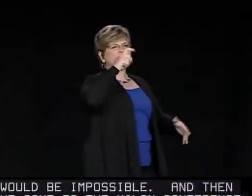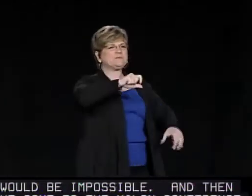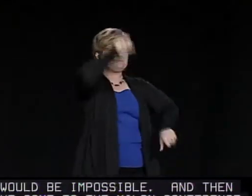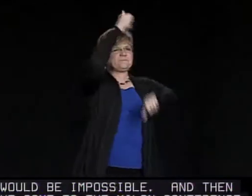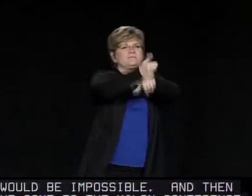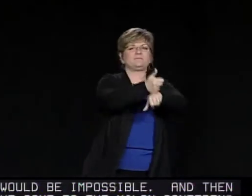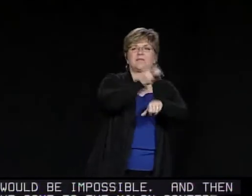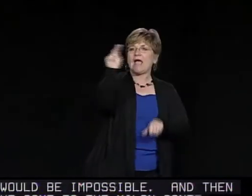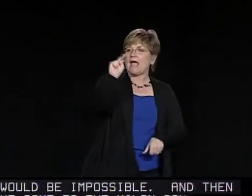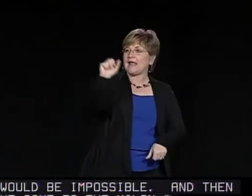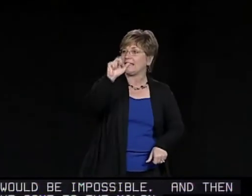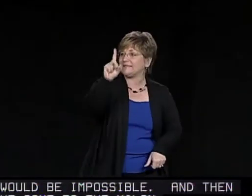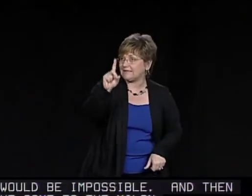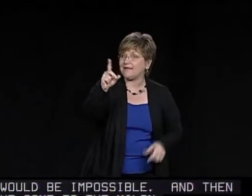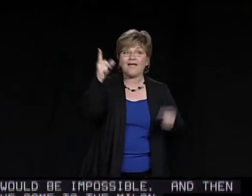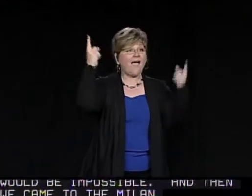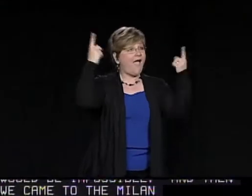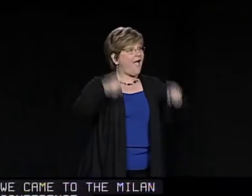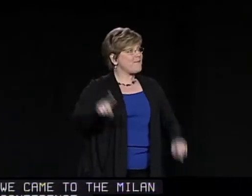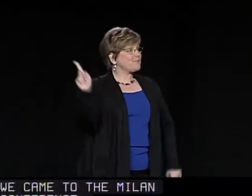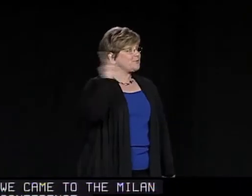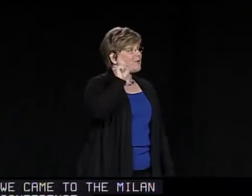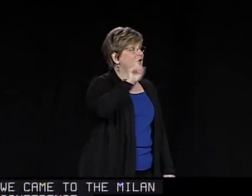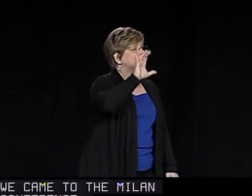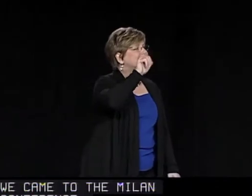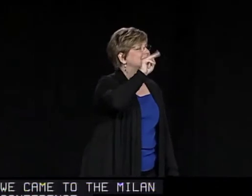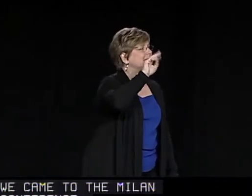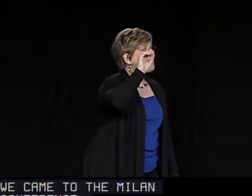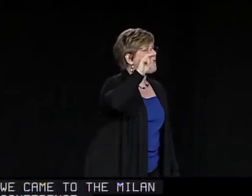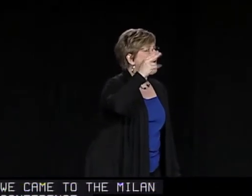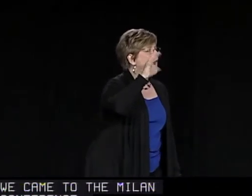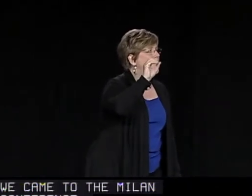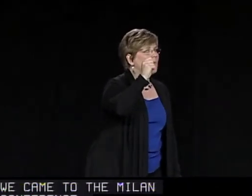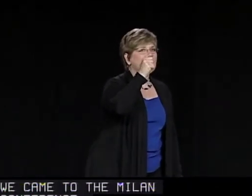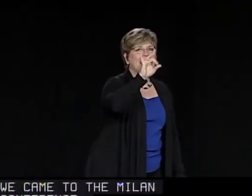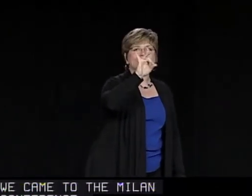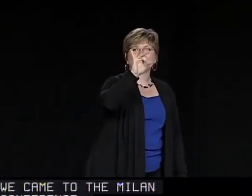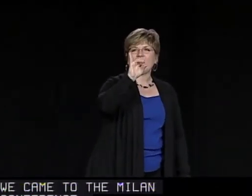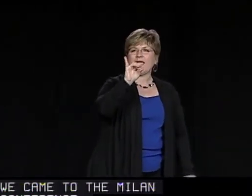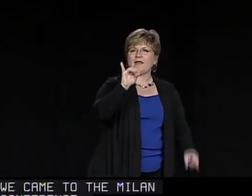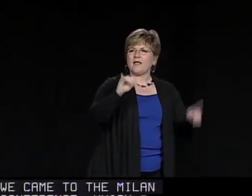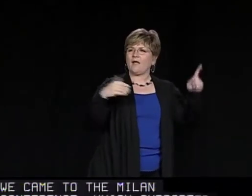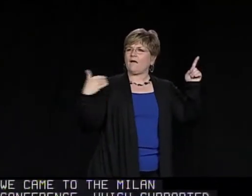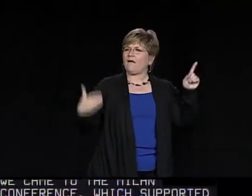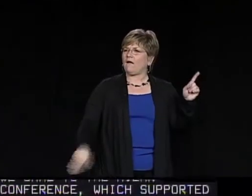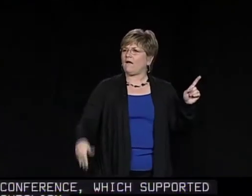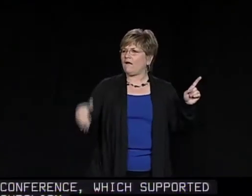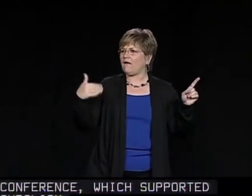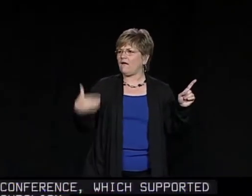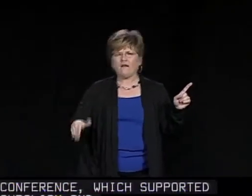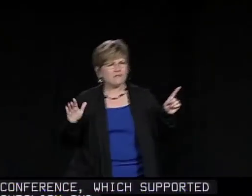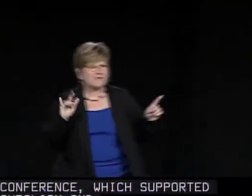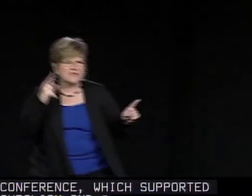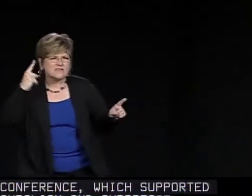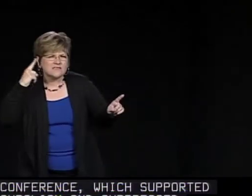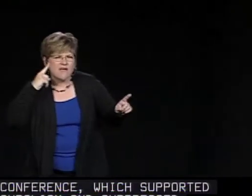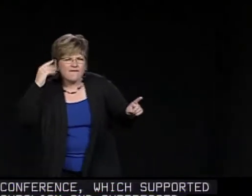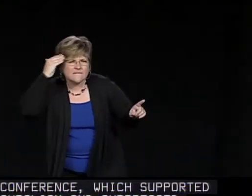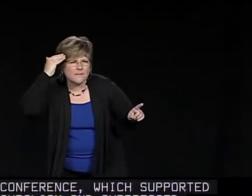oralism and suppressed ASL. And did you know that there was a gathering of deaf